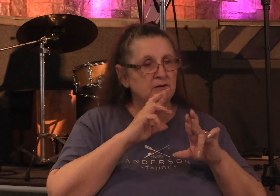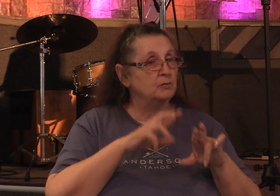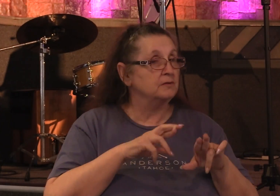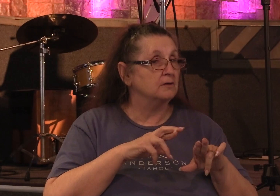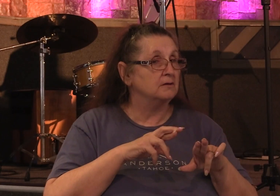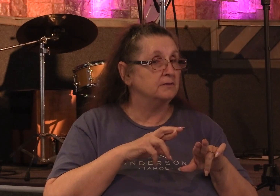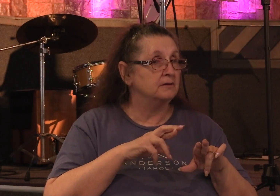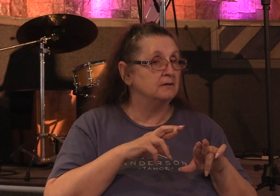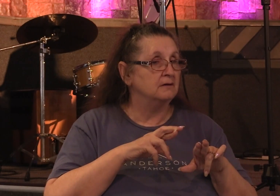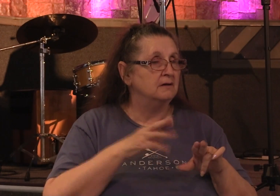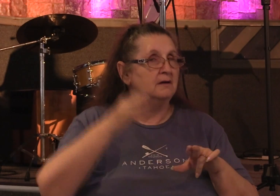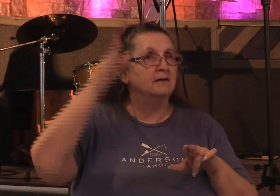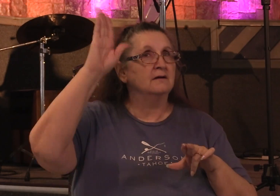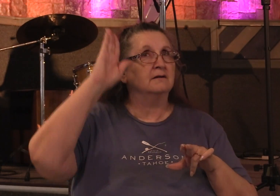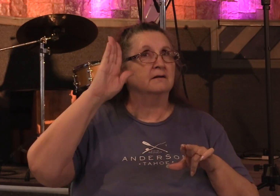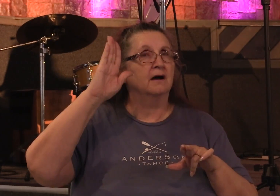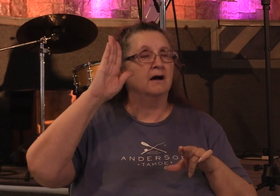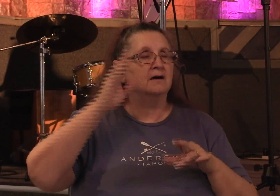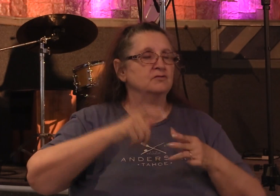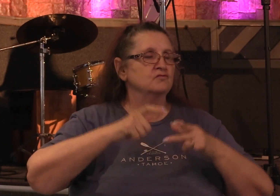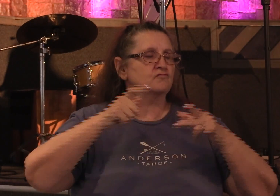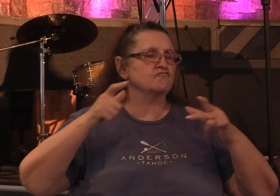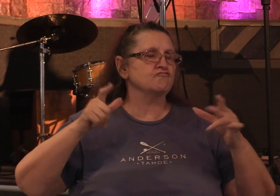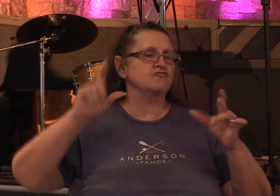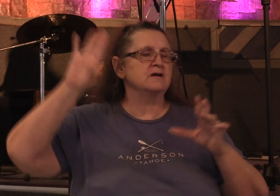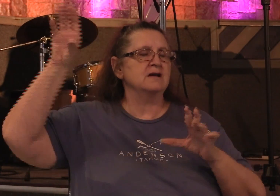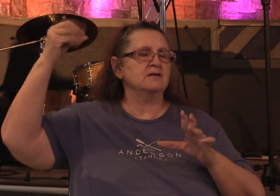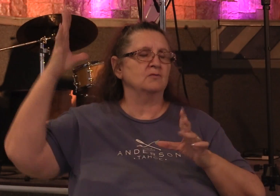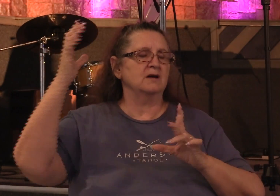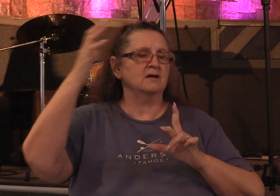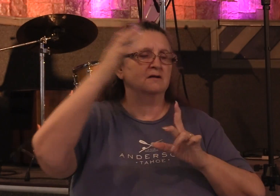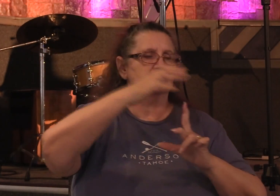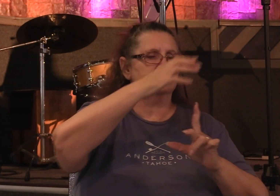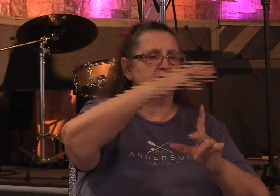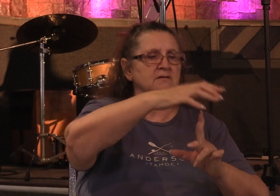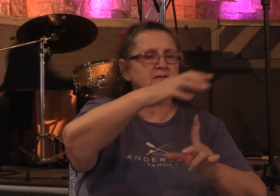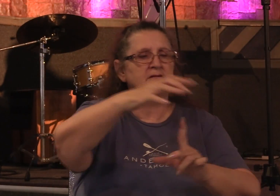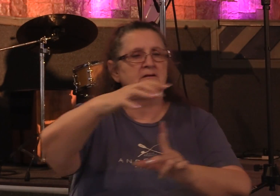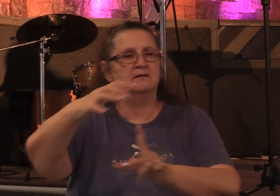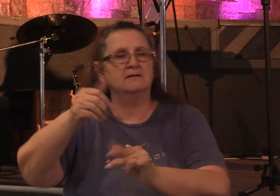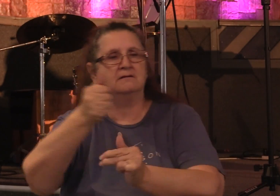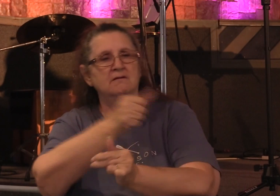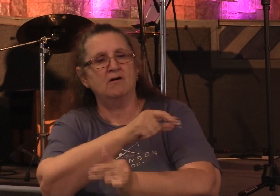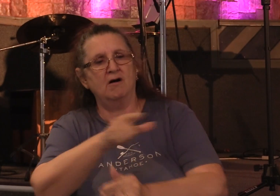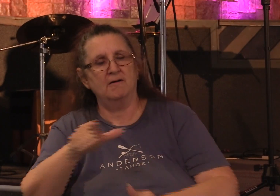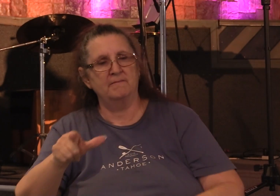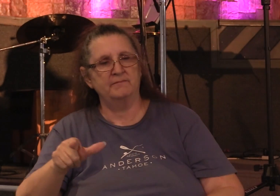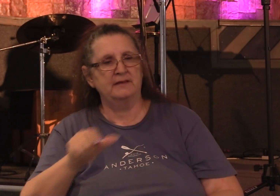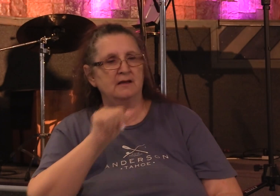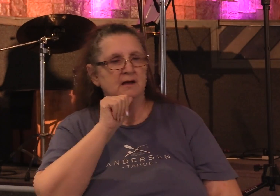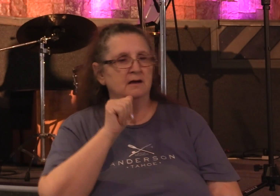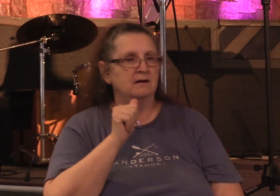was God's great grace was upon them all. Not just grace,